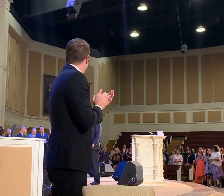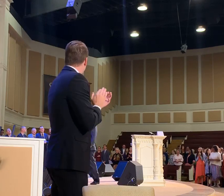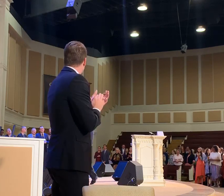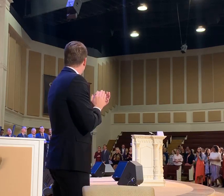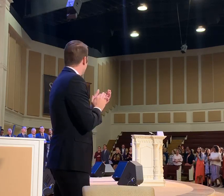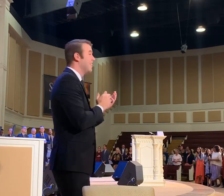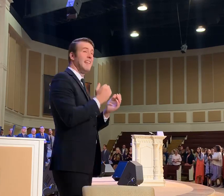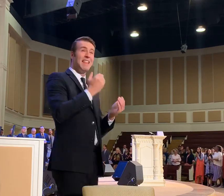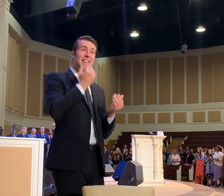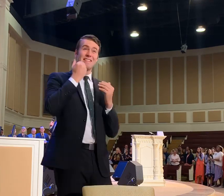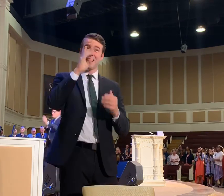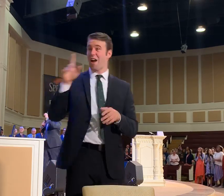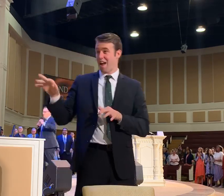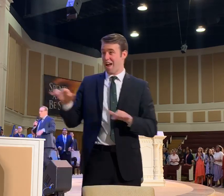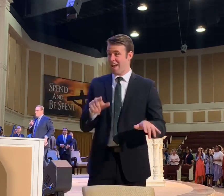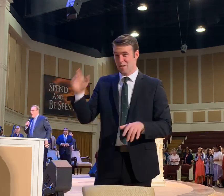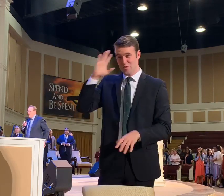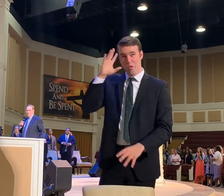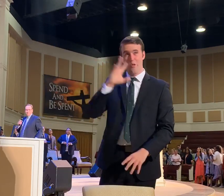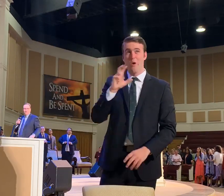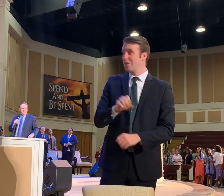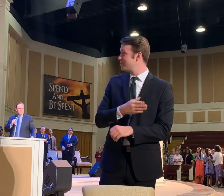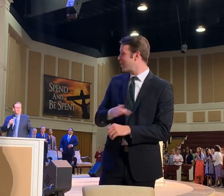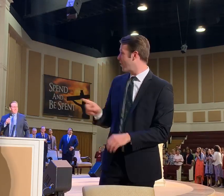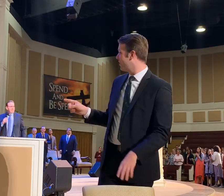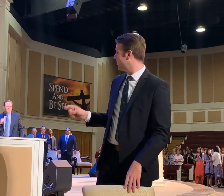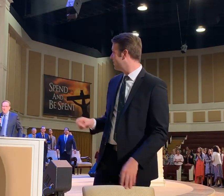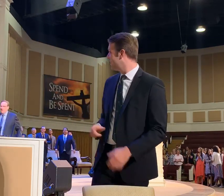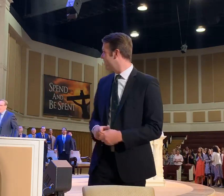thank God for a piano player that goes on his own song.